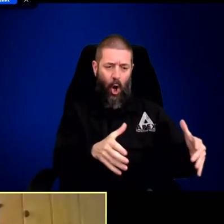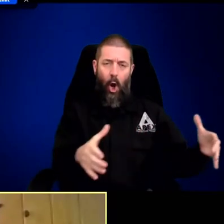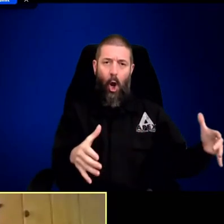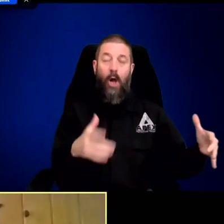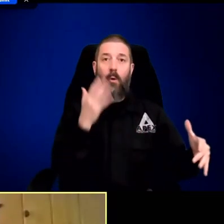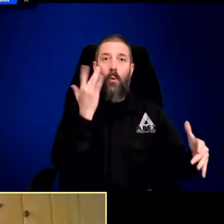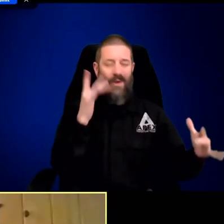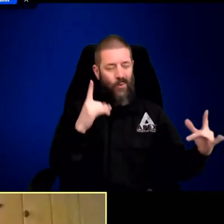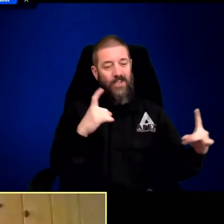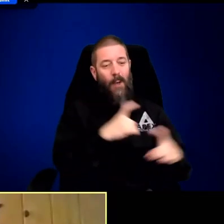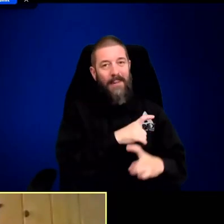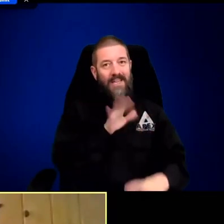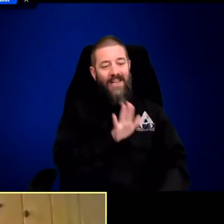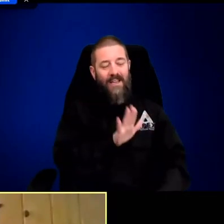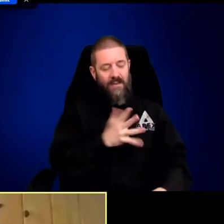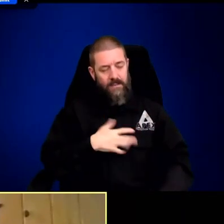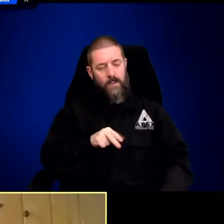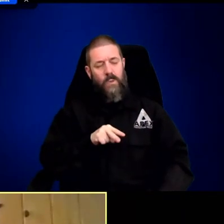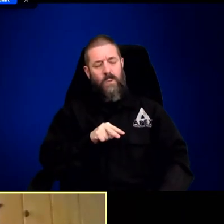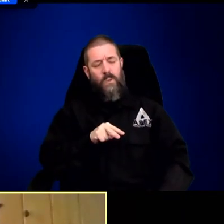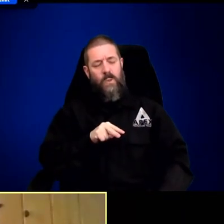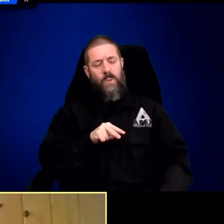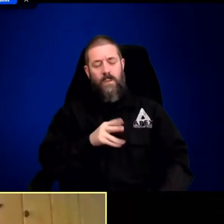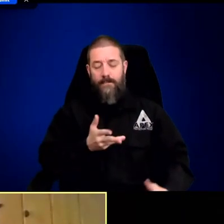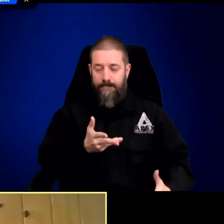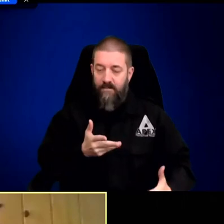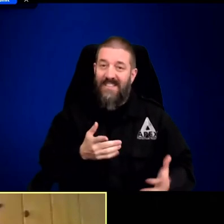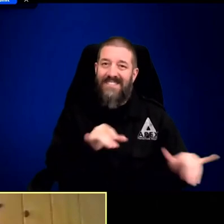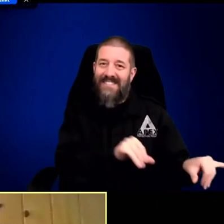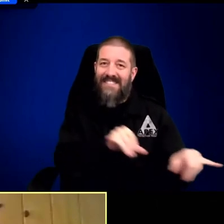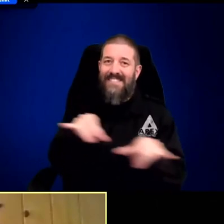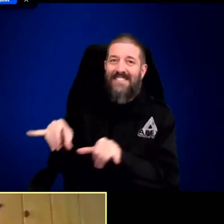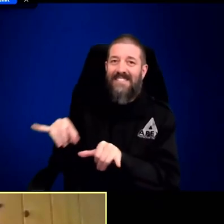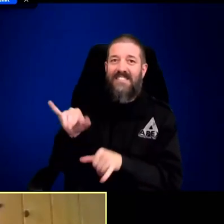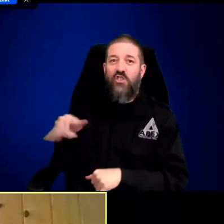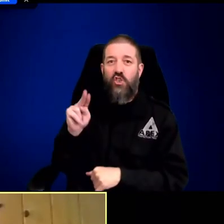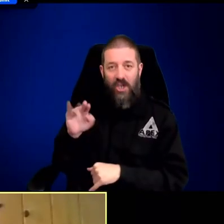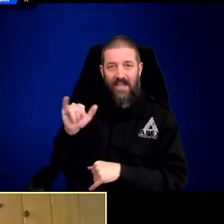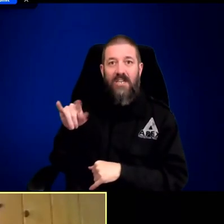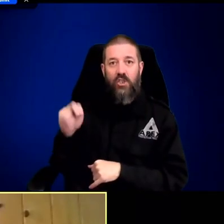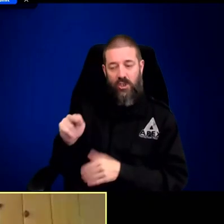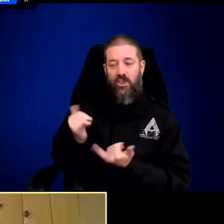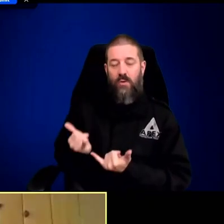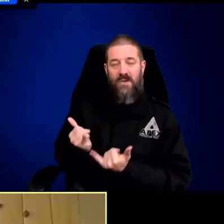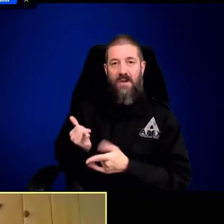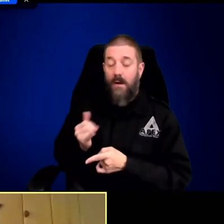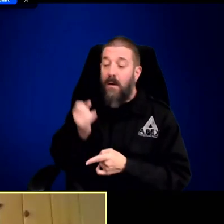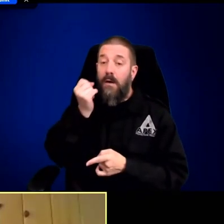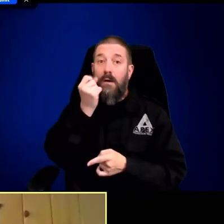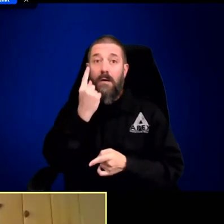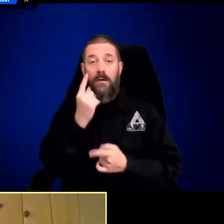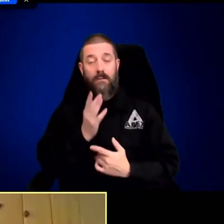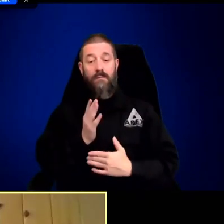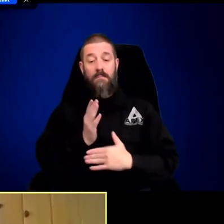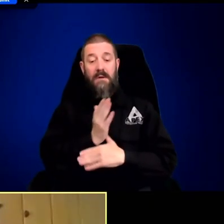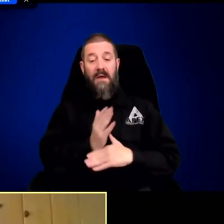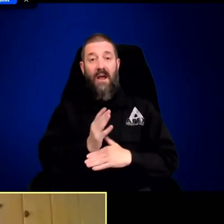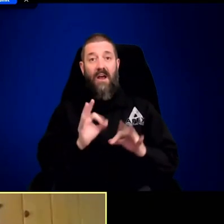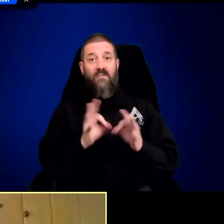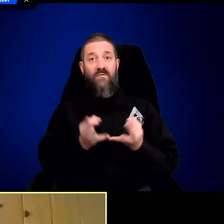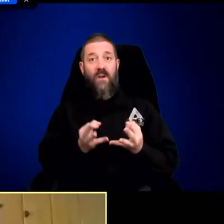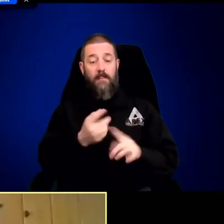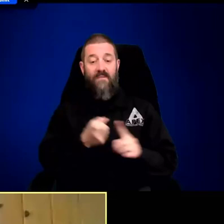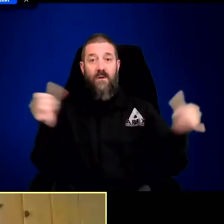the Druid pack kind of got very complicated. That's why it got so large. And that's exactly what's happening with the